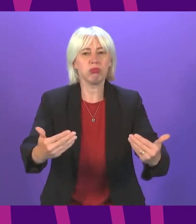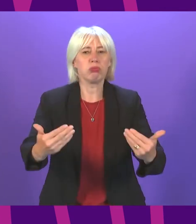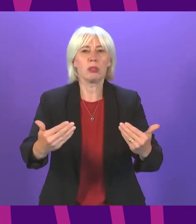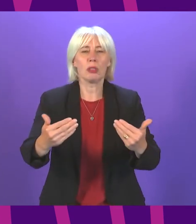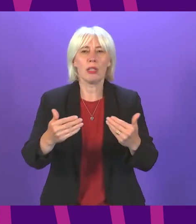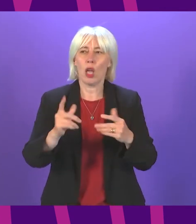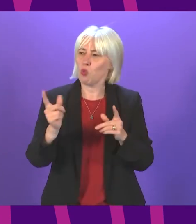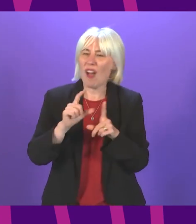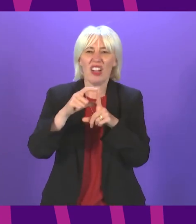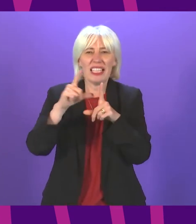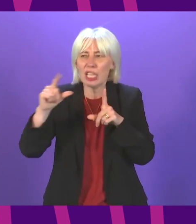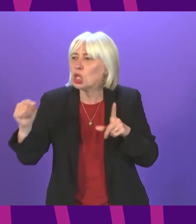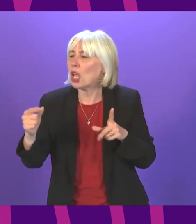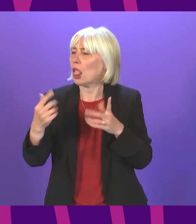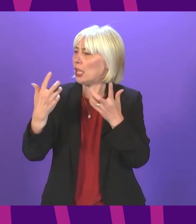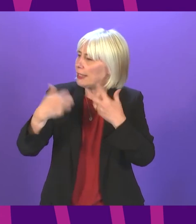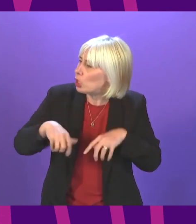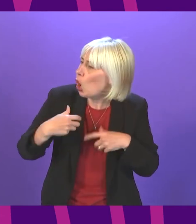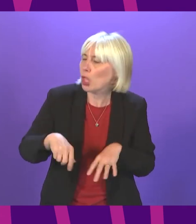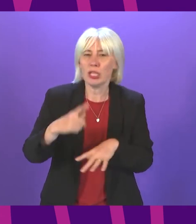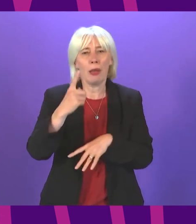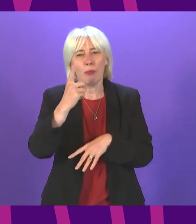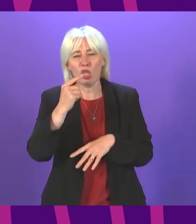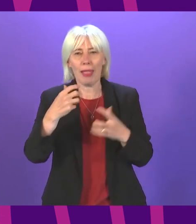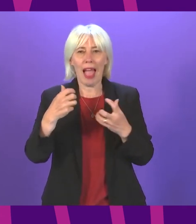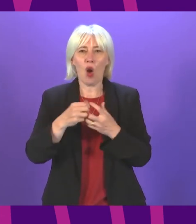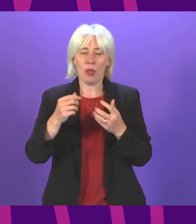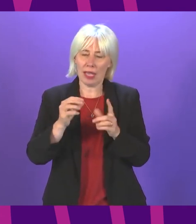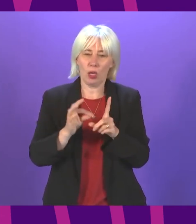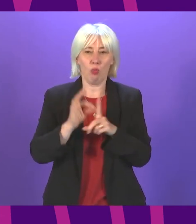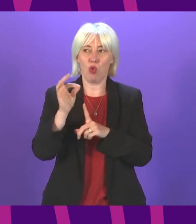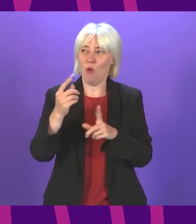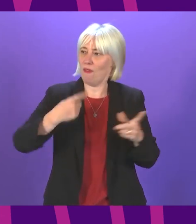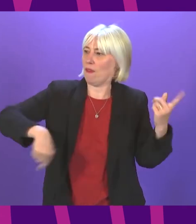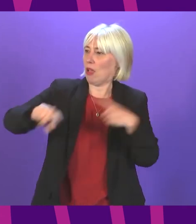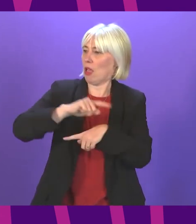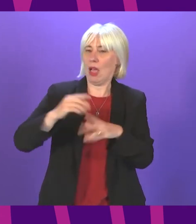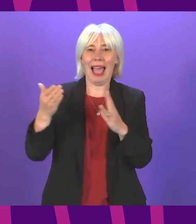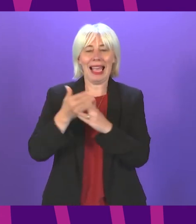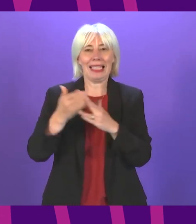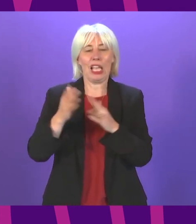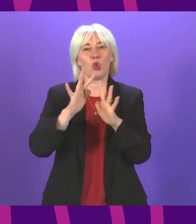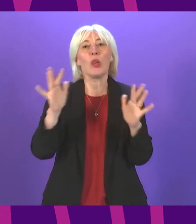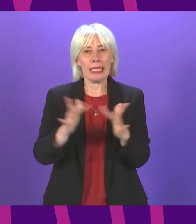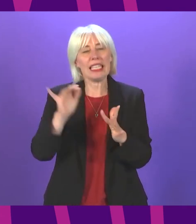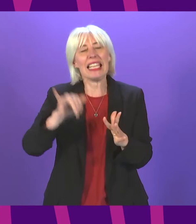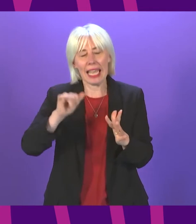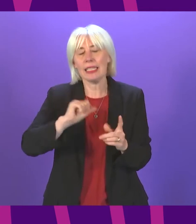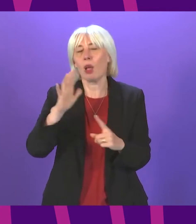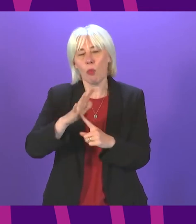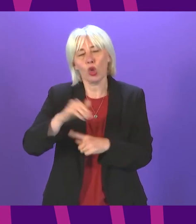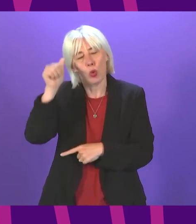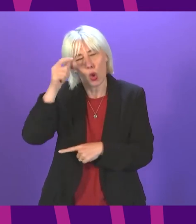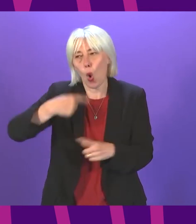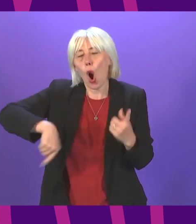use whatever digital technology that we can to enhance everybody's access to the internet we know that that is really important